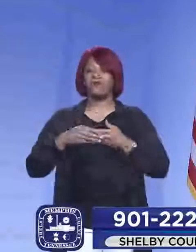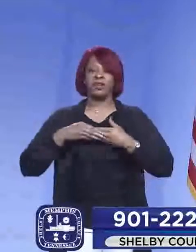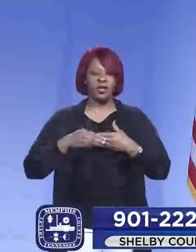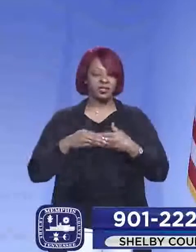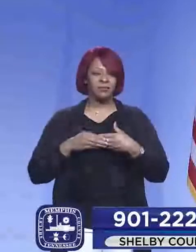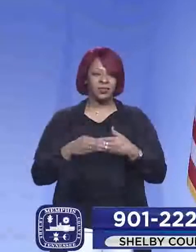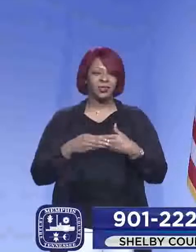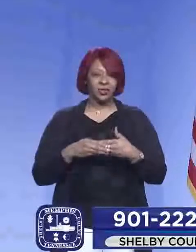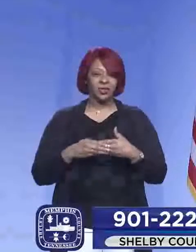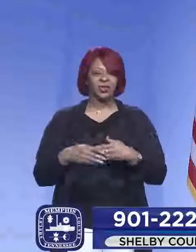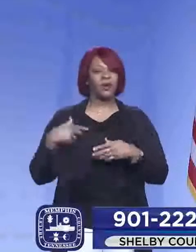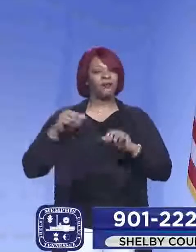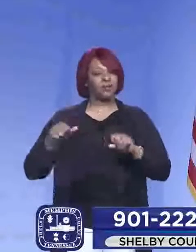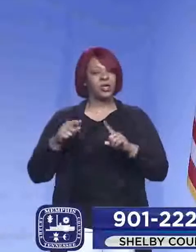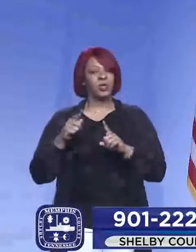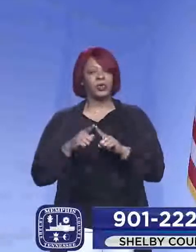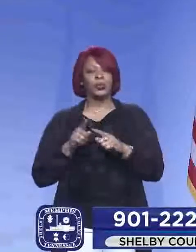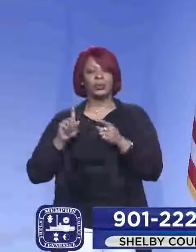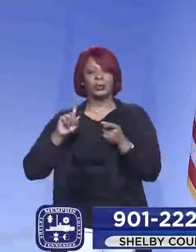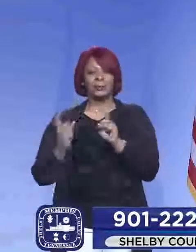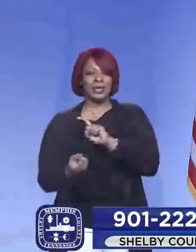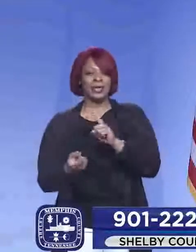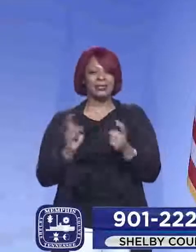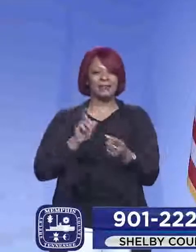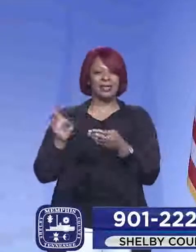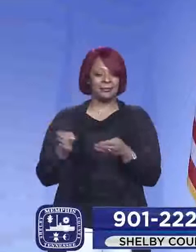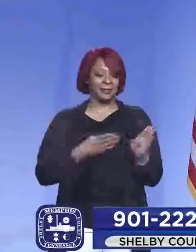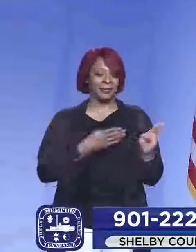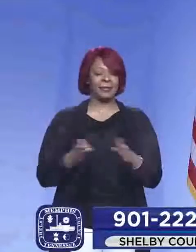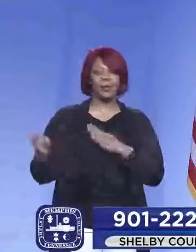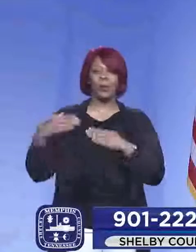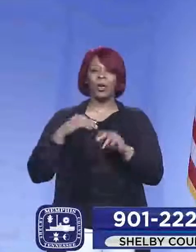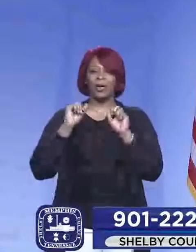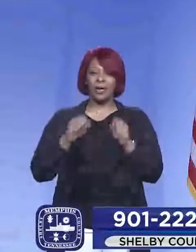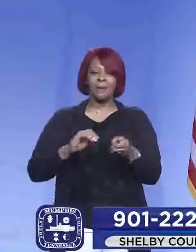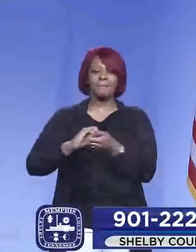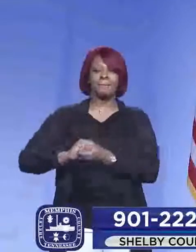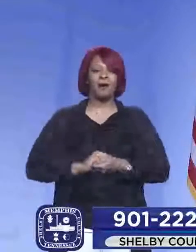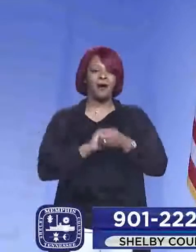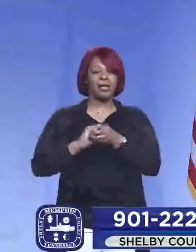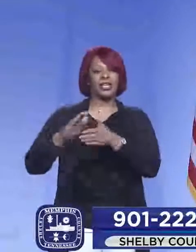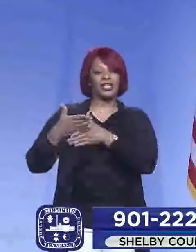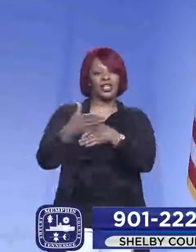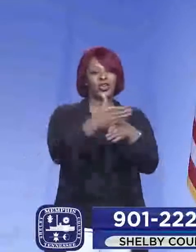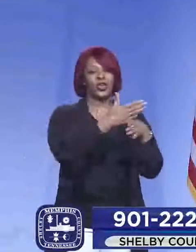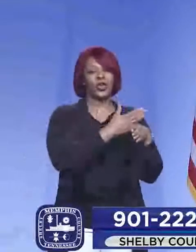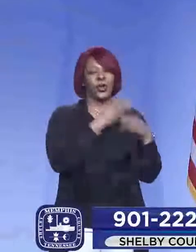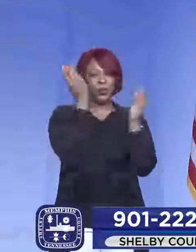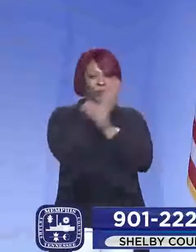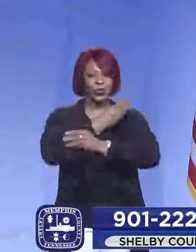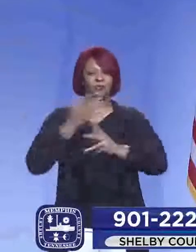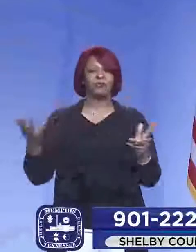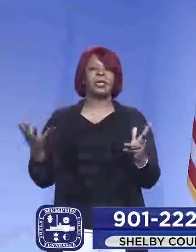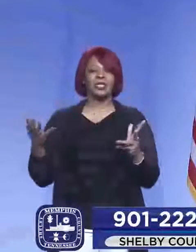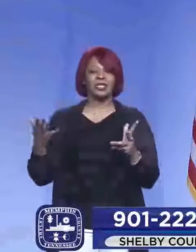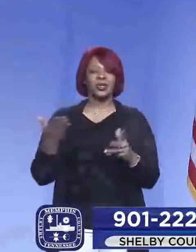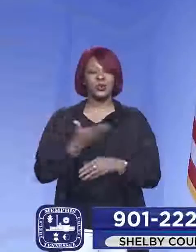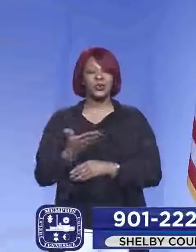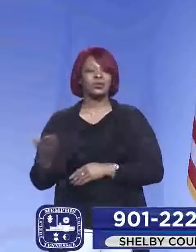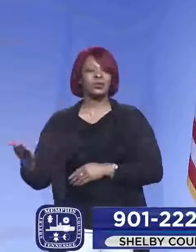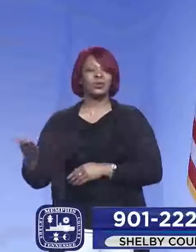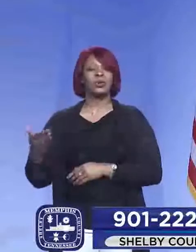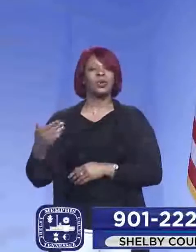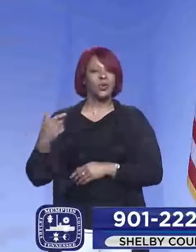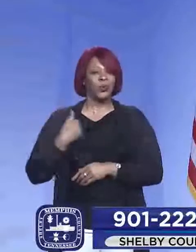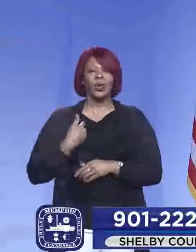that we have the ability to pivot, that we have the ability to partner, that we share resources, we share information, and we can